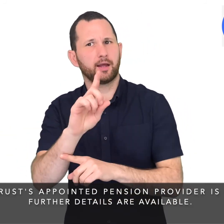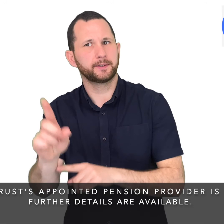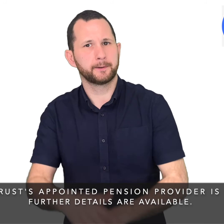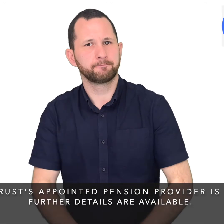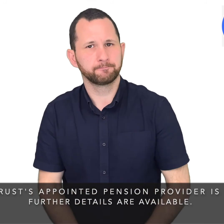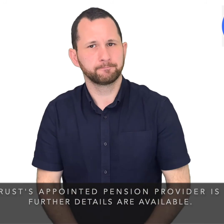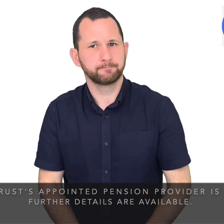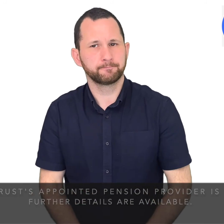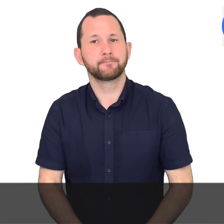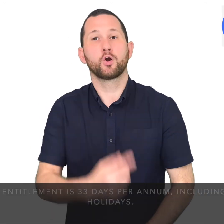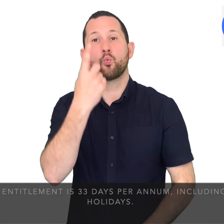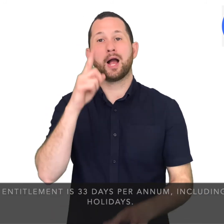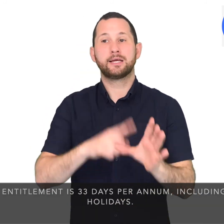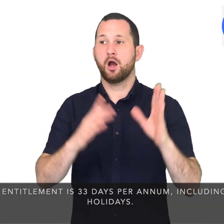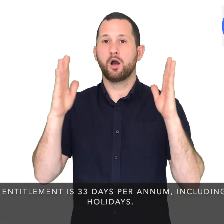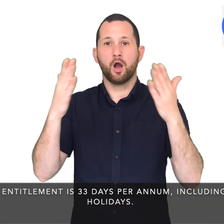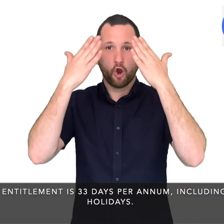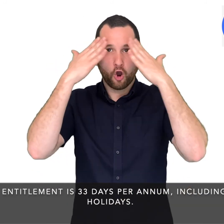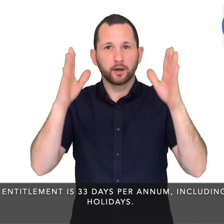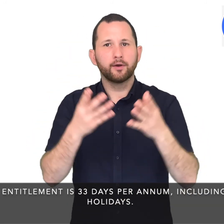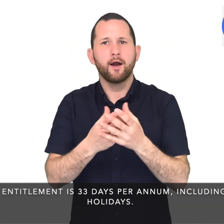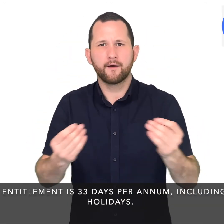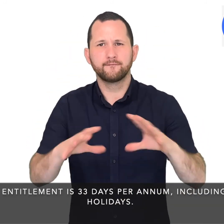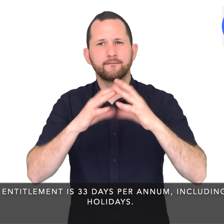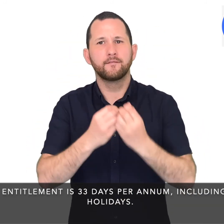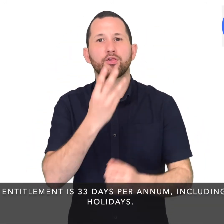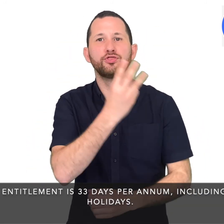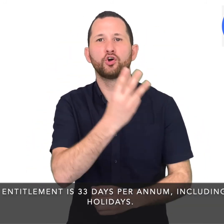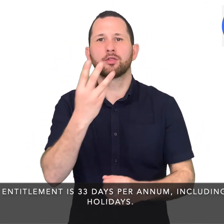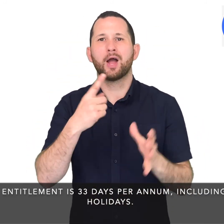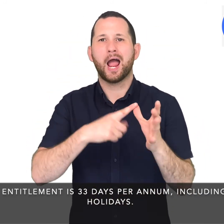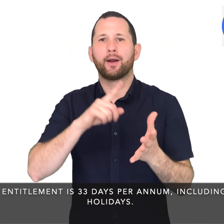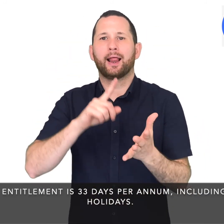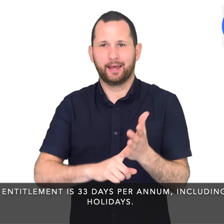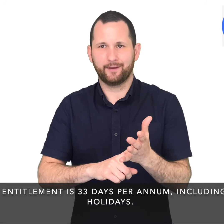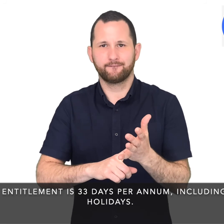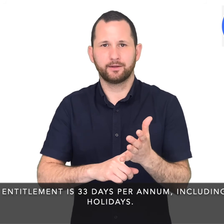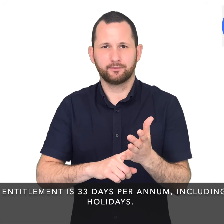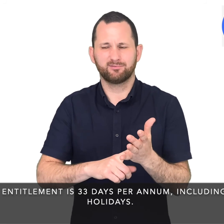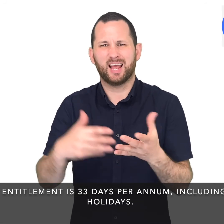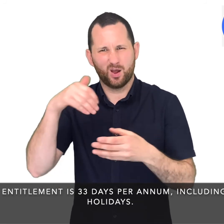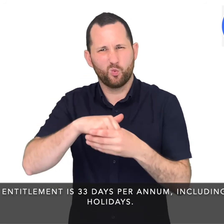available. Holiday entitlement is 33 days per annum, including public holidays.